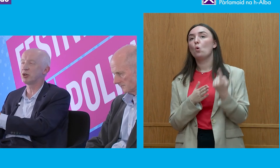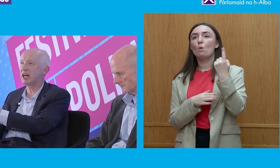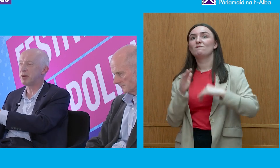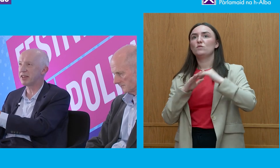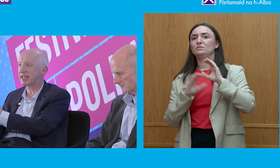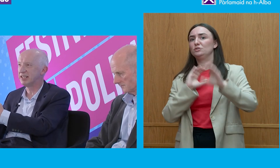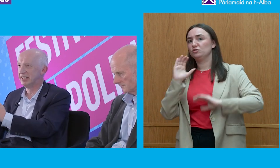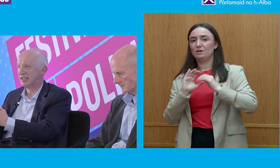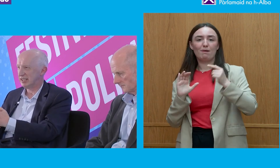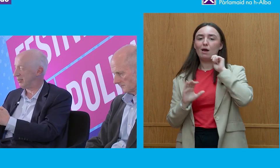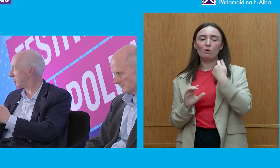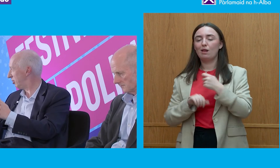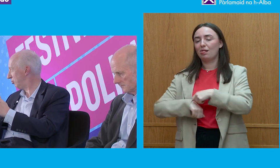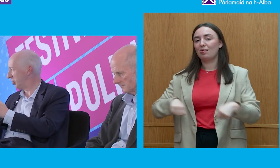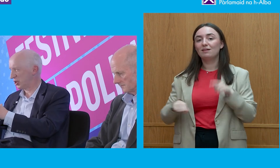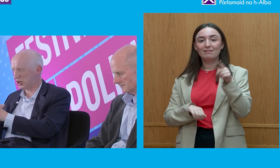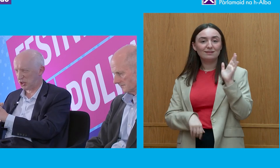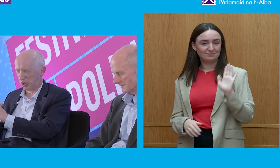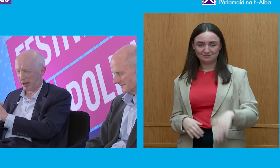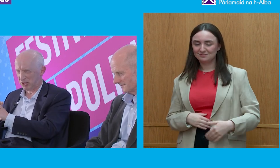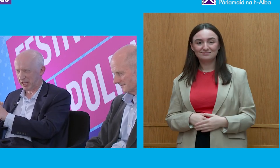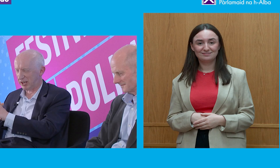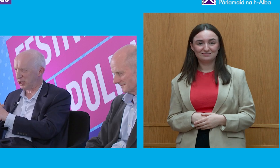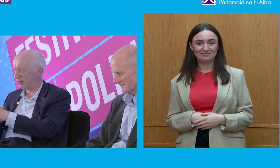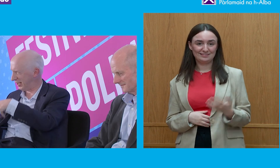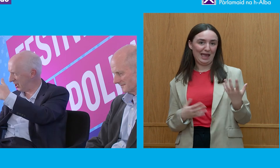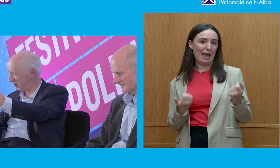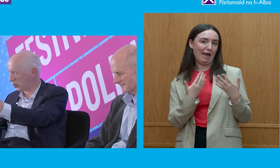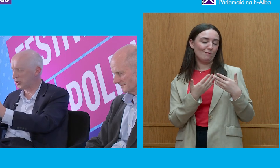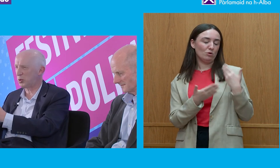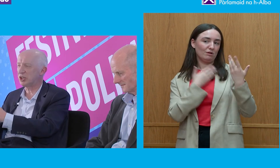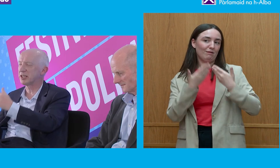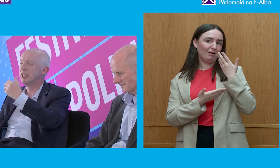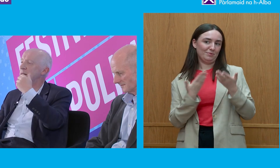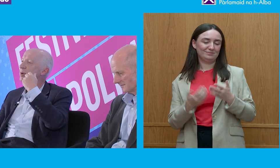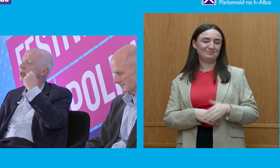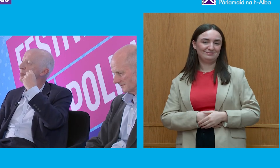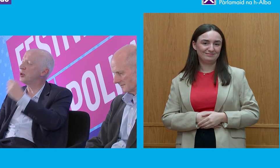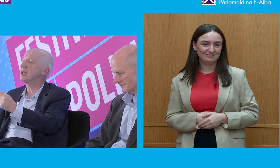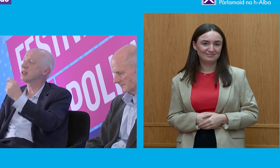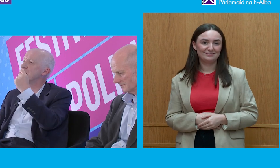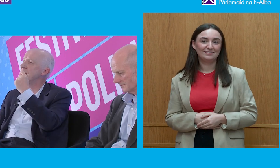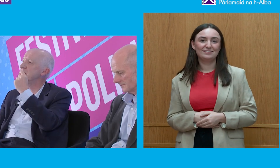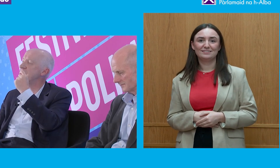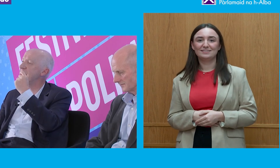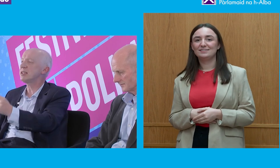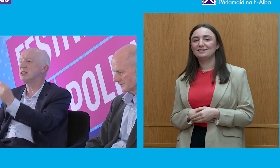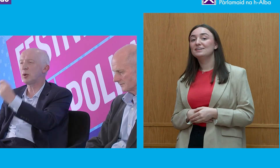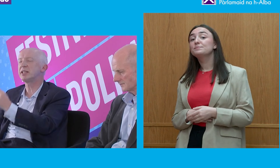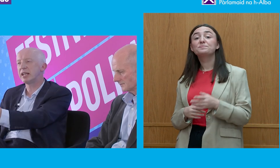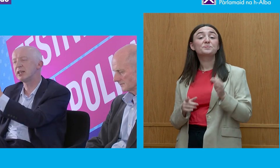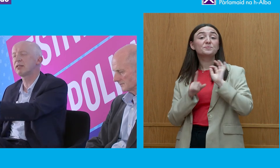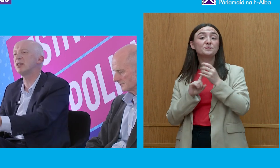bogged down by that. I've got one country to talk about, which will take me long enough, let alone a quarter of world. But the point is that in the